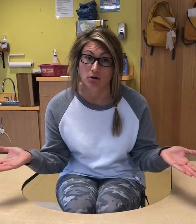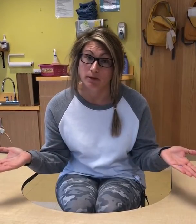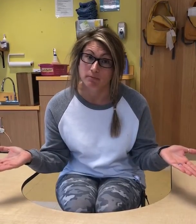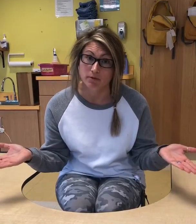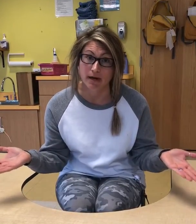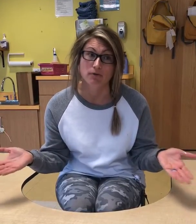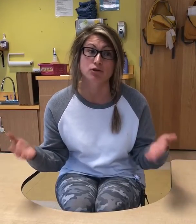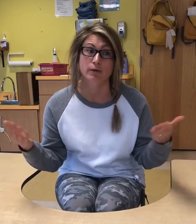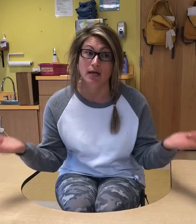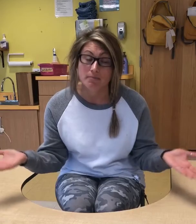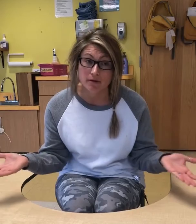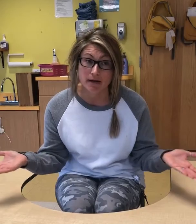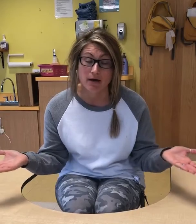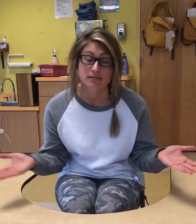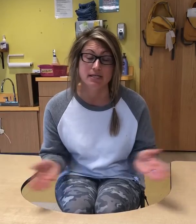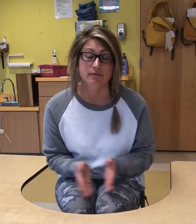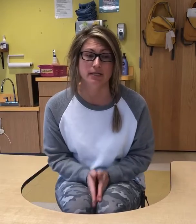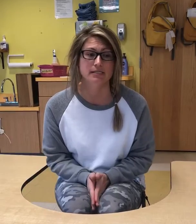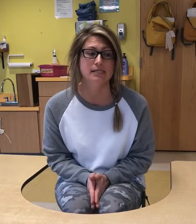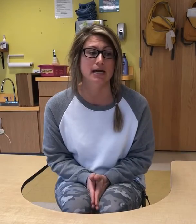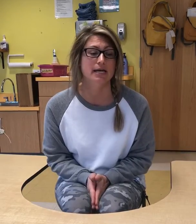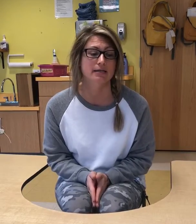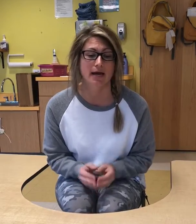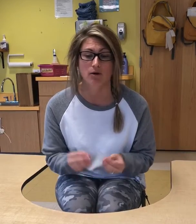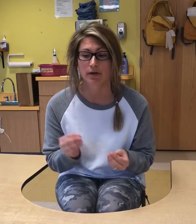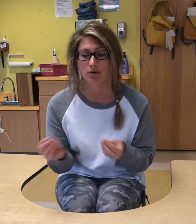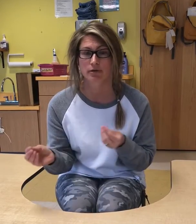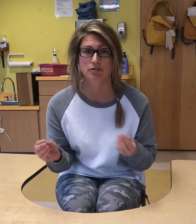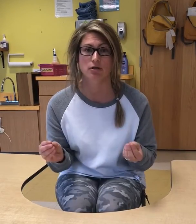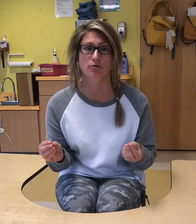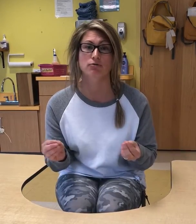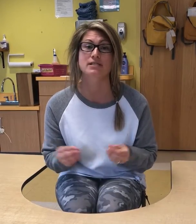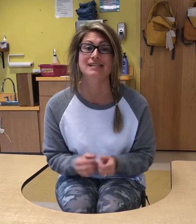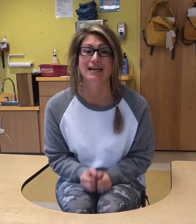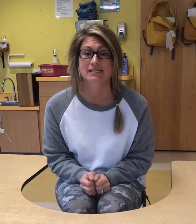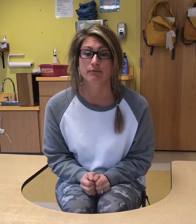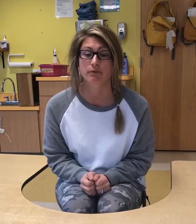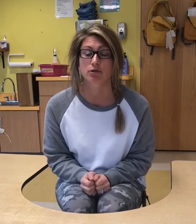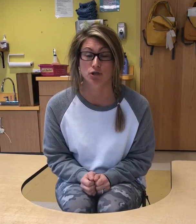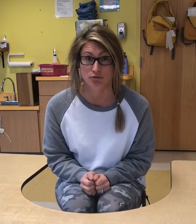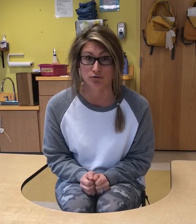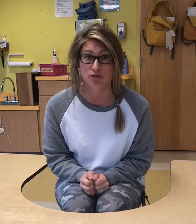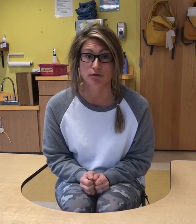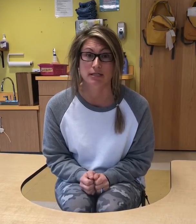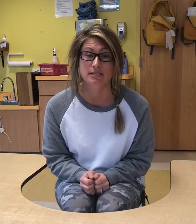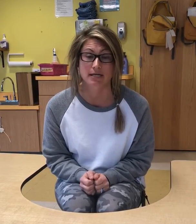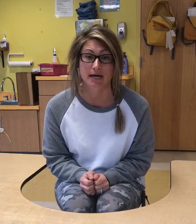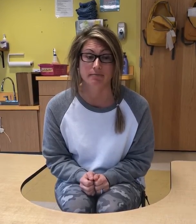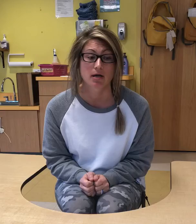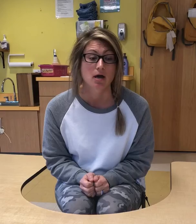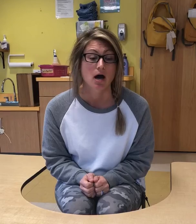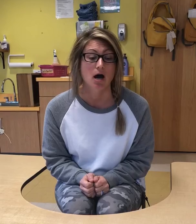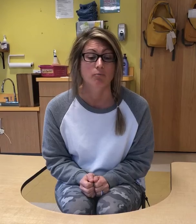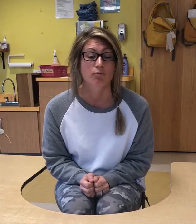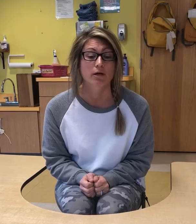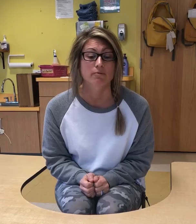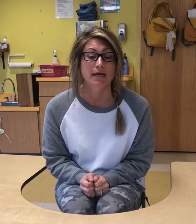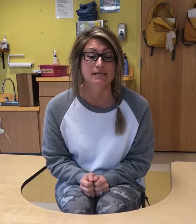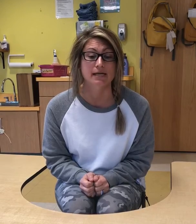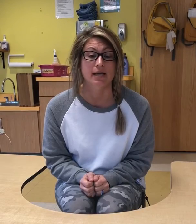open up their mouths or wake up their mouths, as we like to say, now we are going to go through the signs that we would use during this time. We may say,